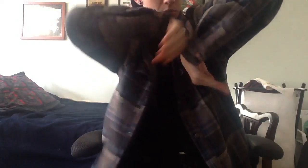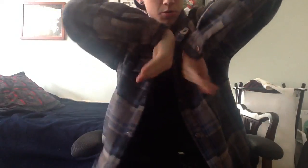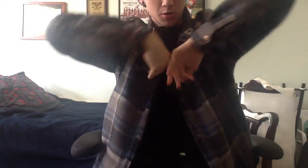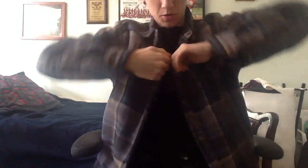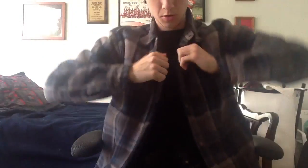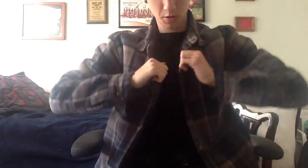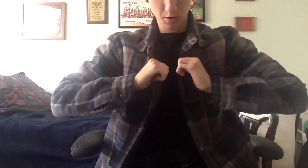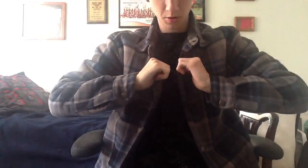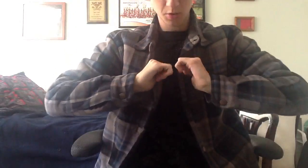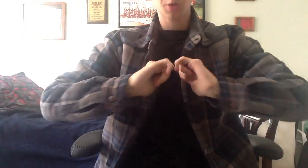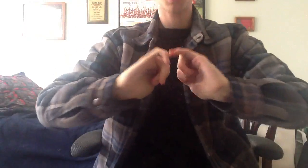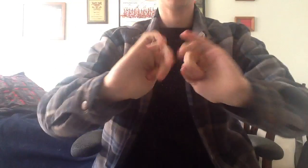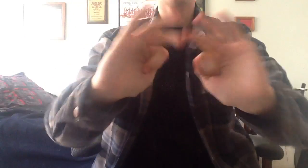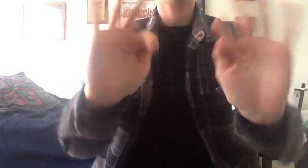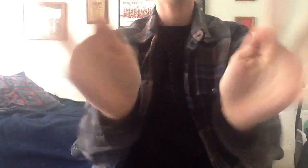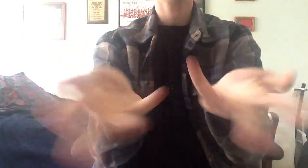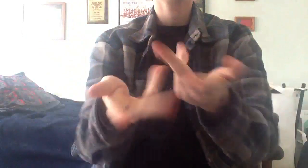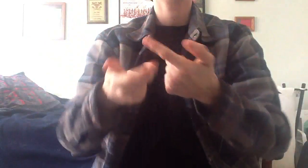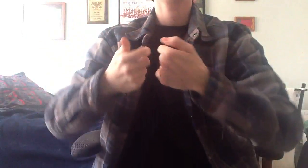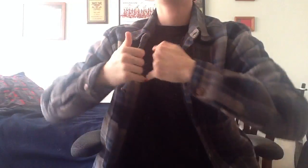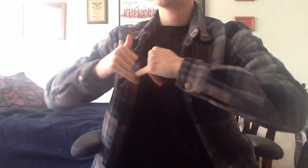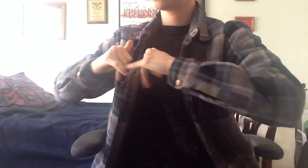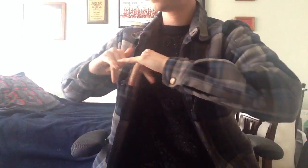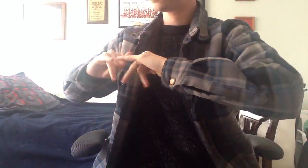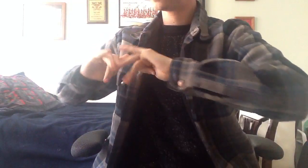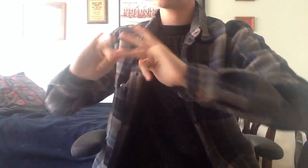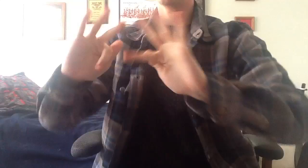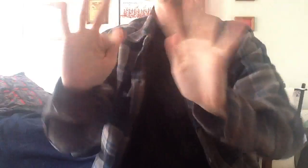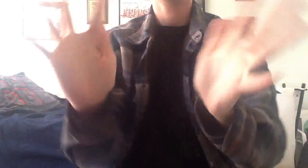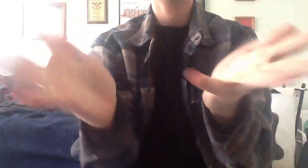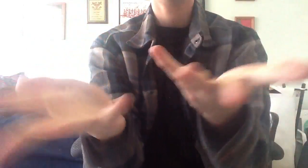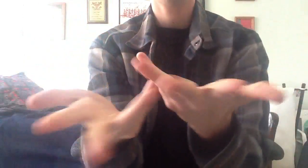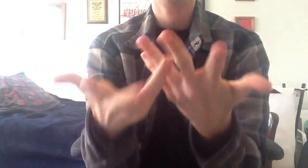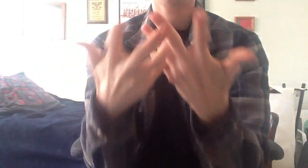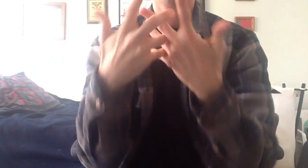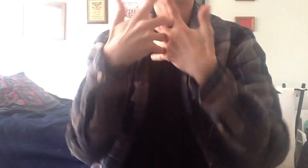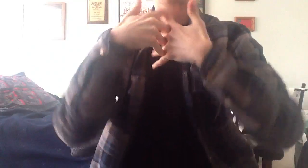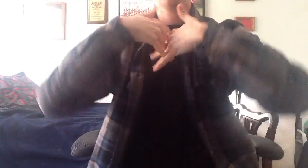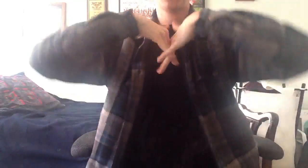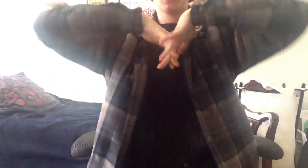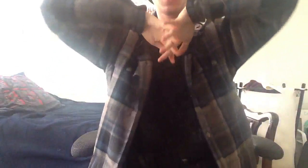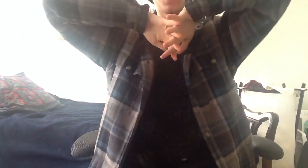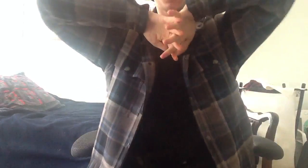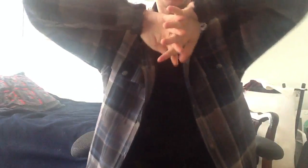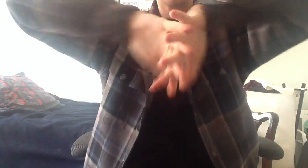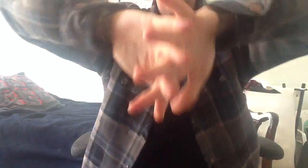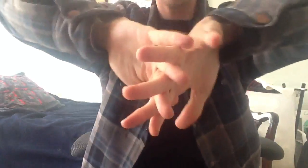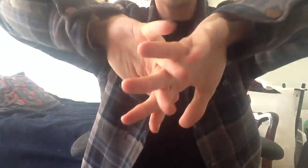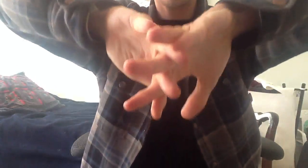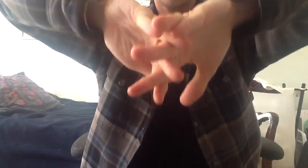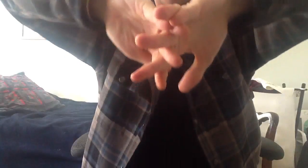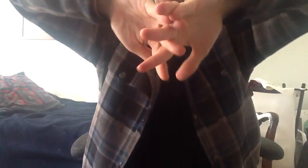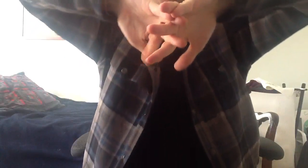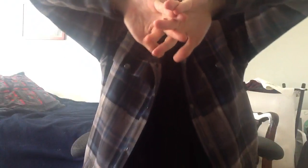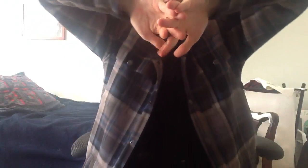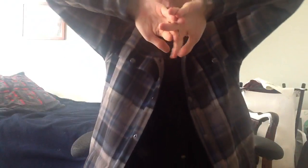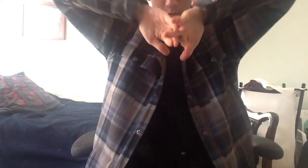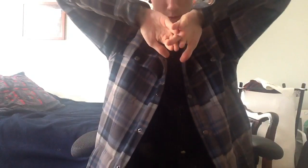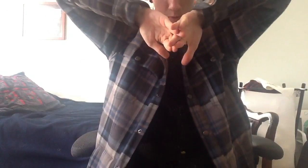cop a jeep, tell the roof, like did it In my city, color purple, nigga, no silly It take time when you plightin' on the beat I